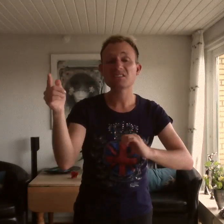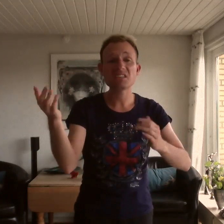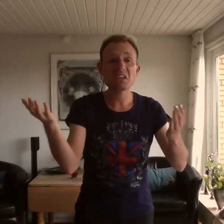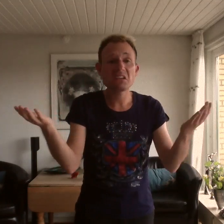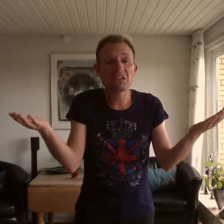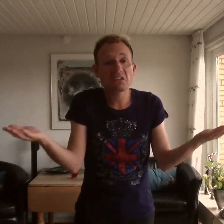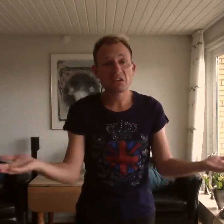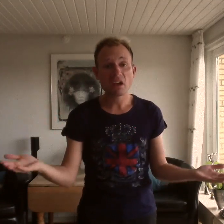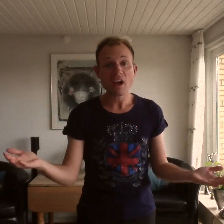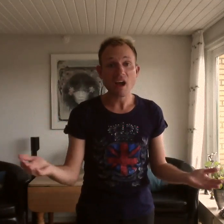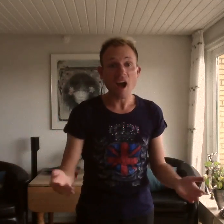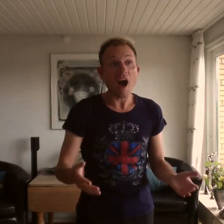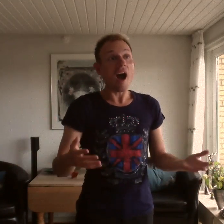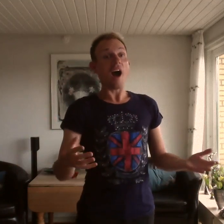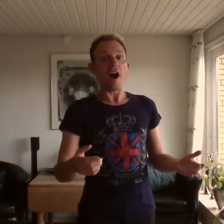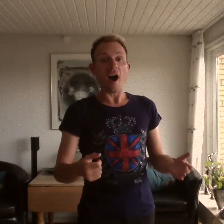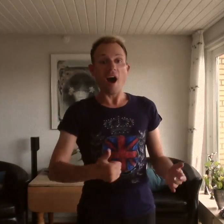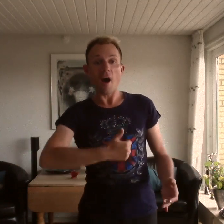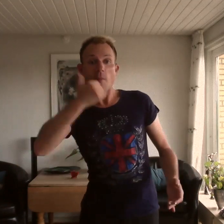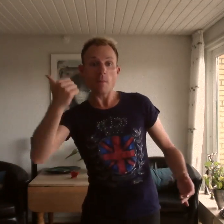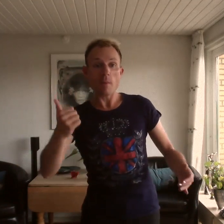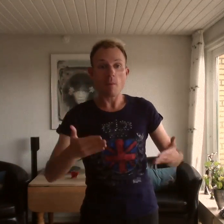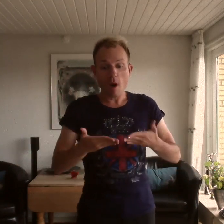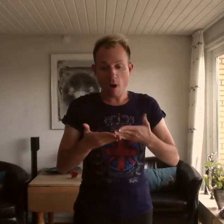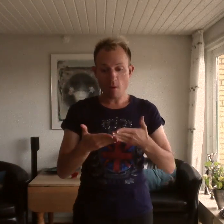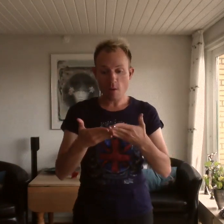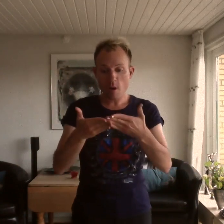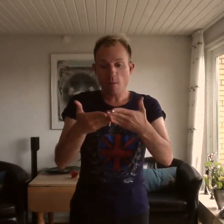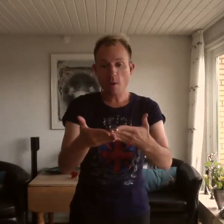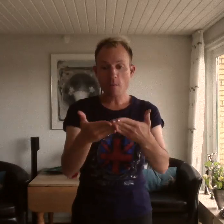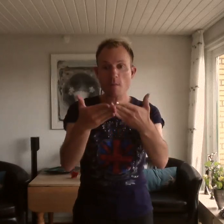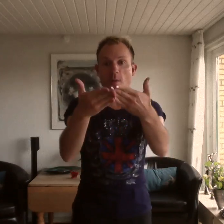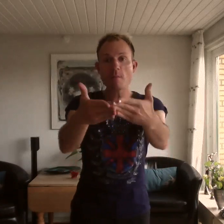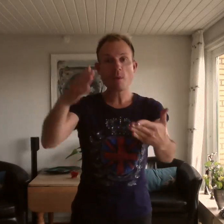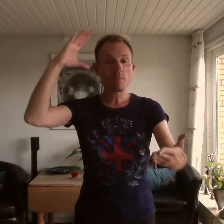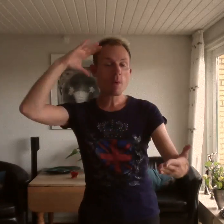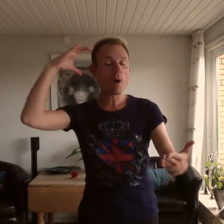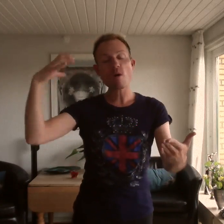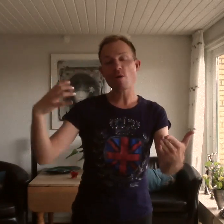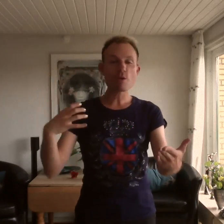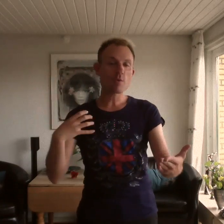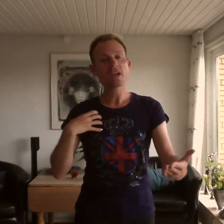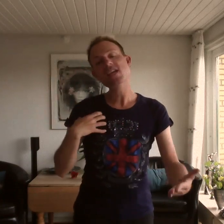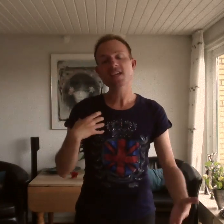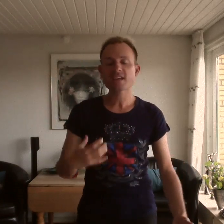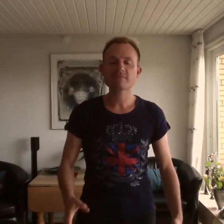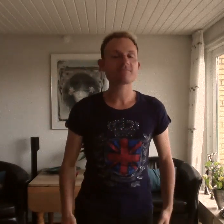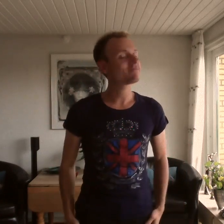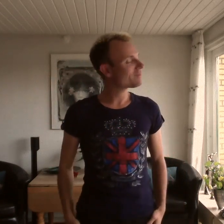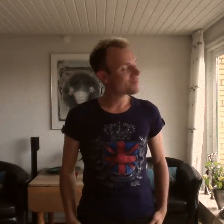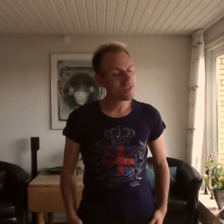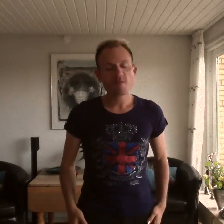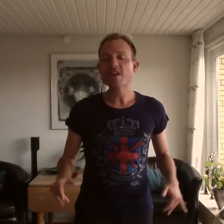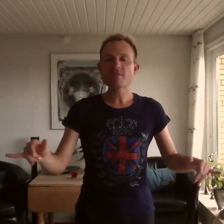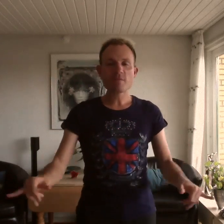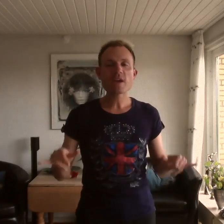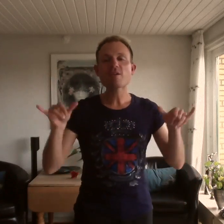city until I hitched a ride on the riverboat queen. You know the big wind,